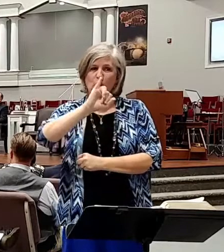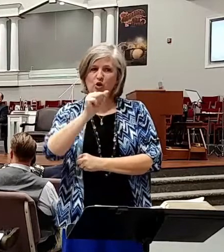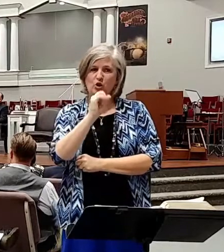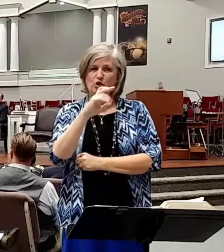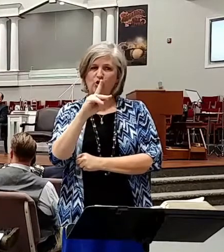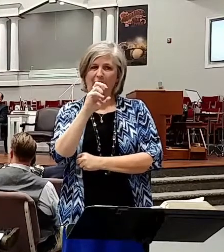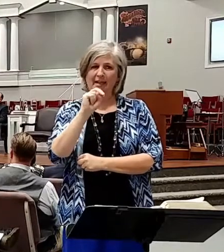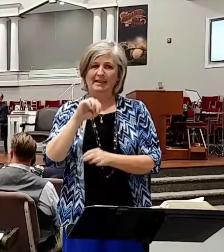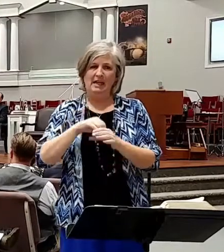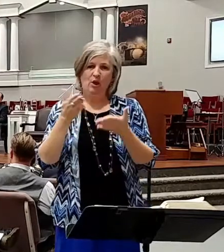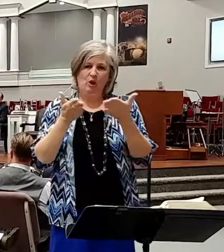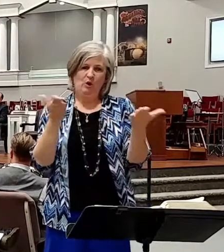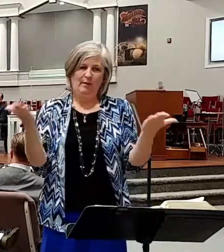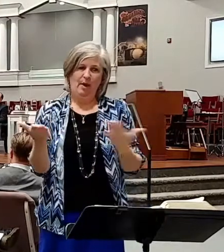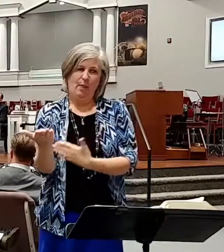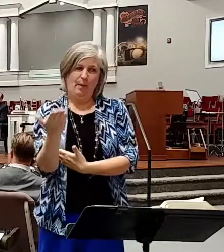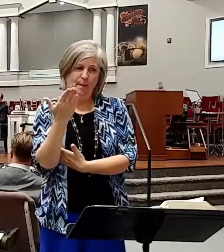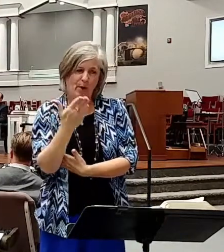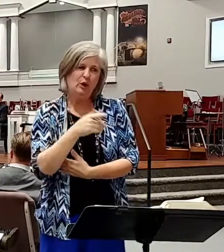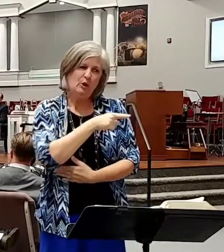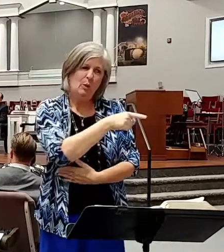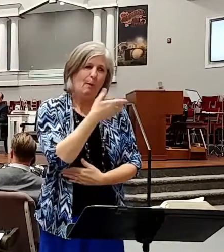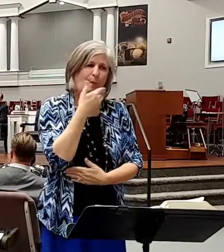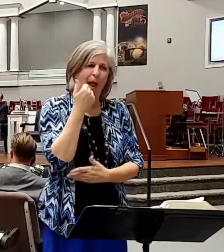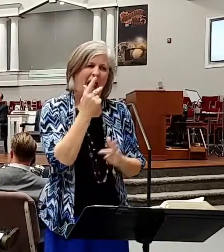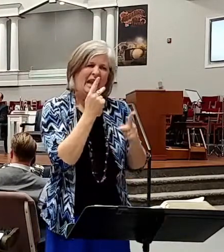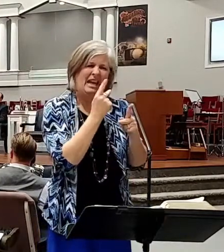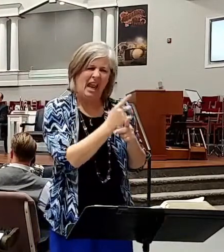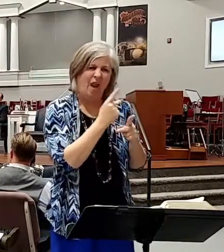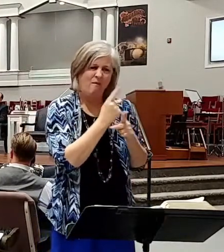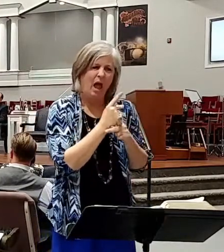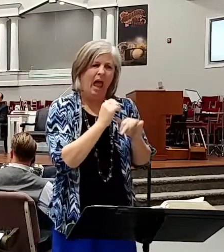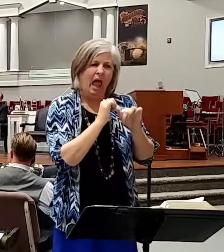service this morning. So you might want to be careful about your remarks.